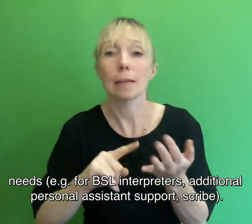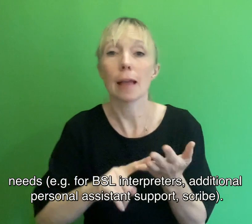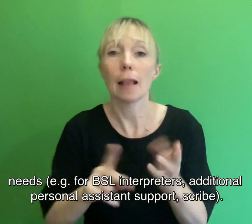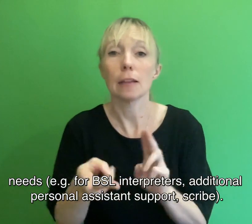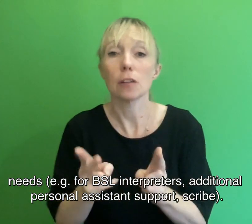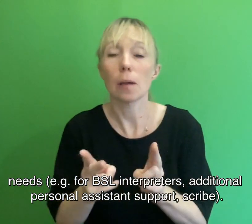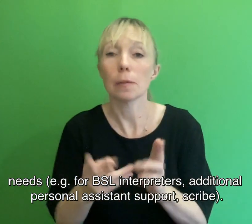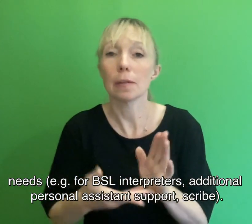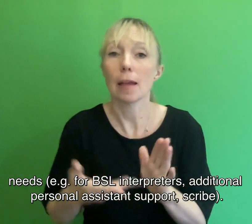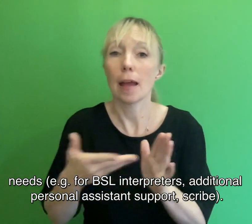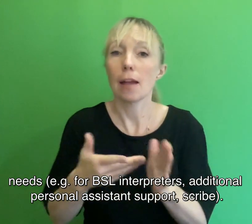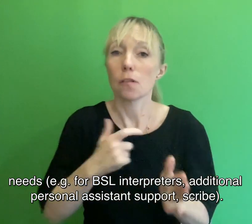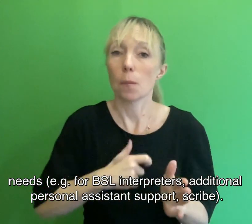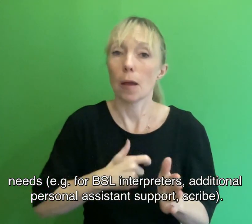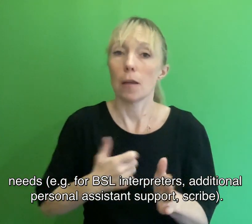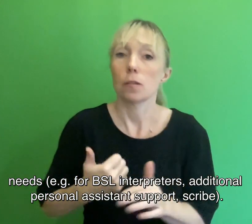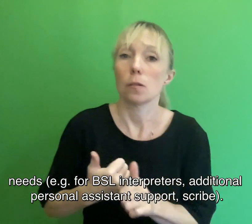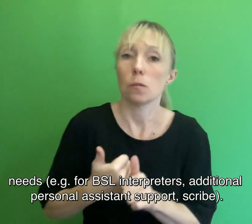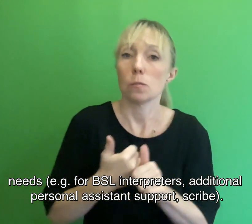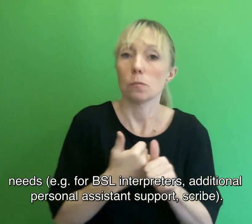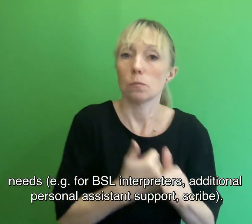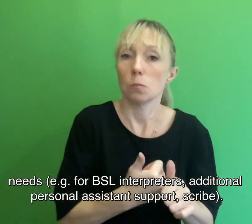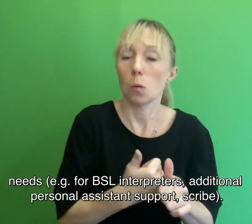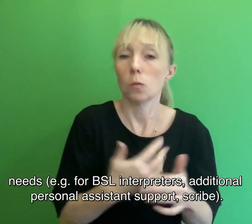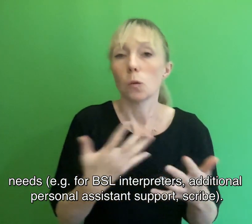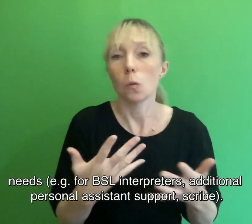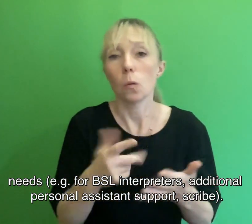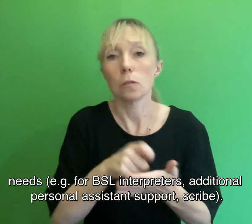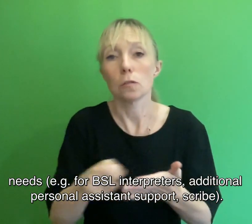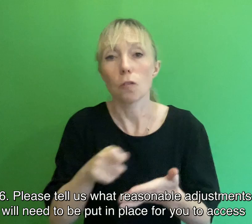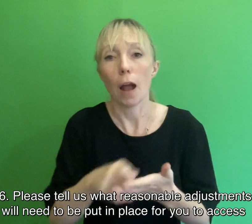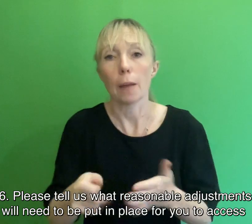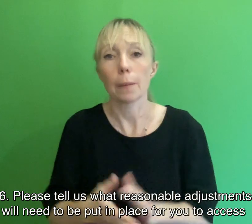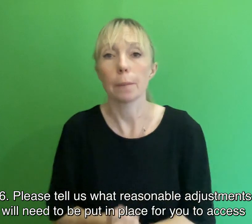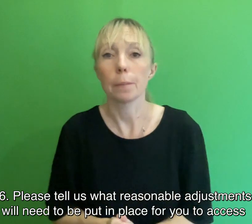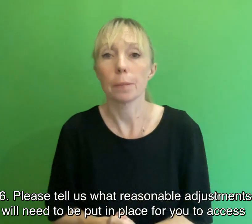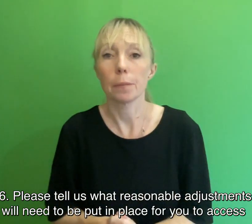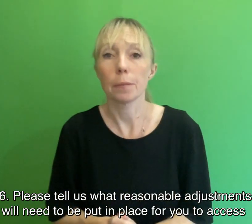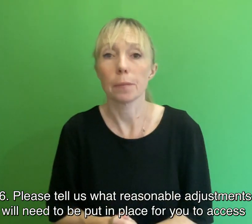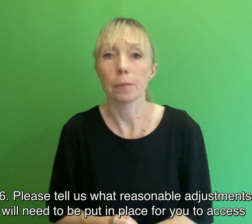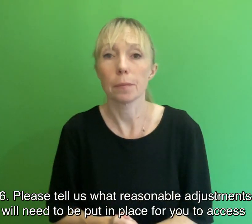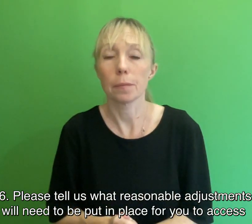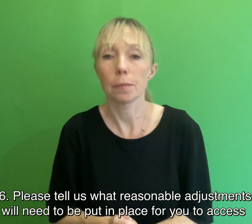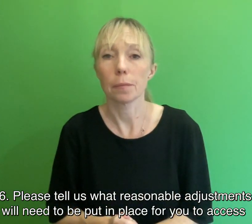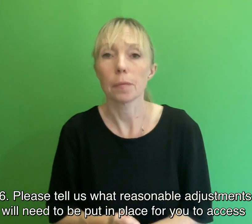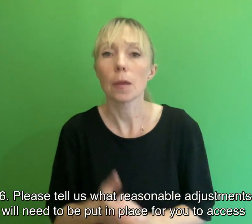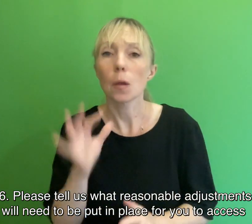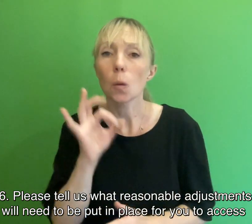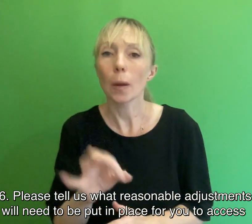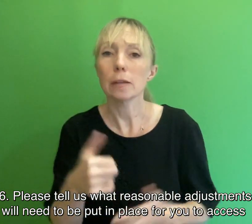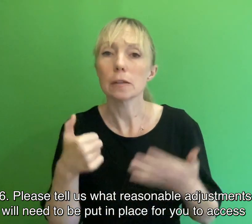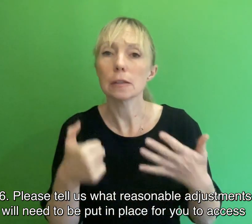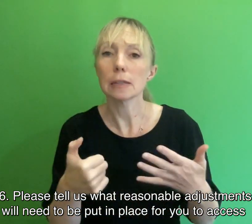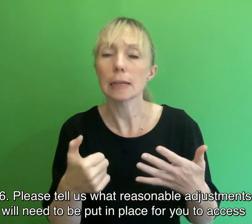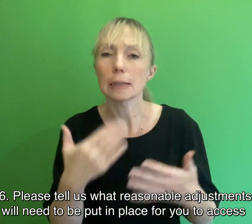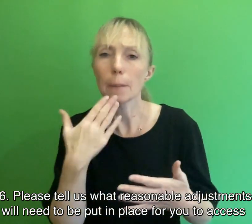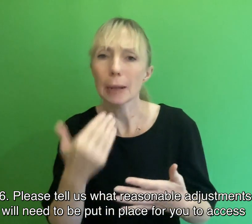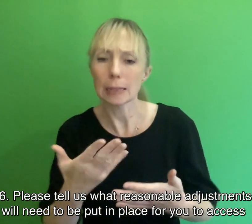support, or a scribe. Question 6 Please tell us what reasonable adjustments